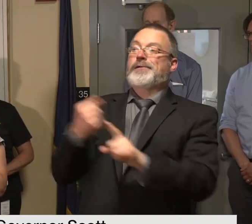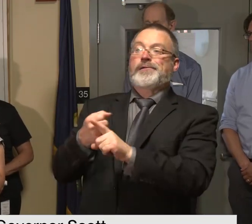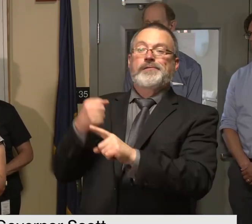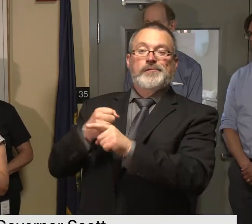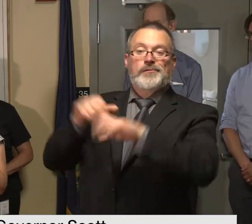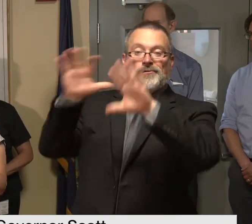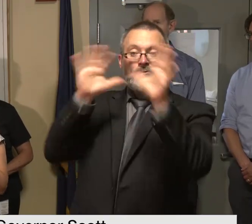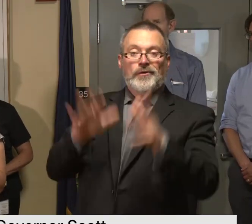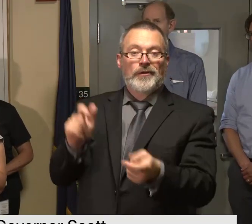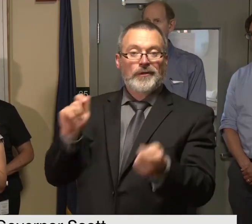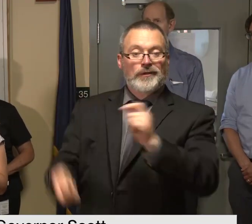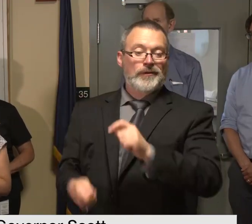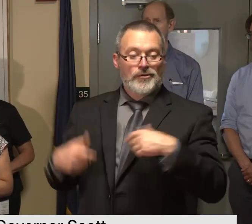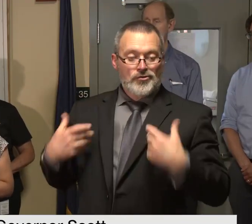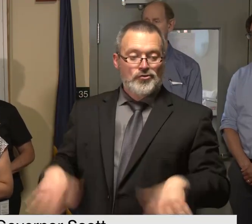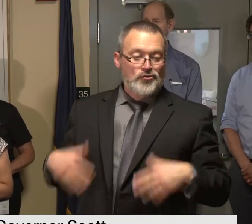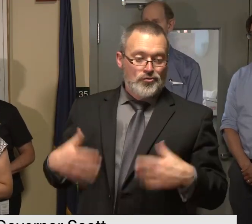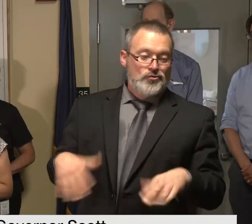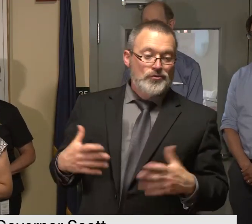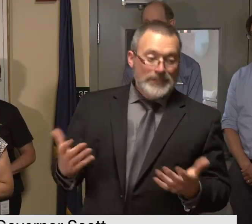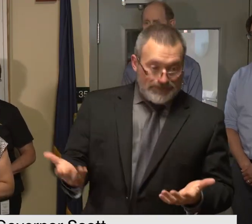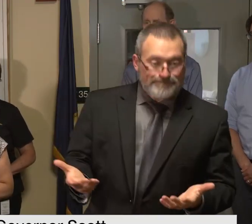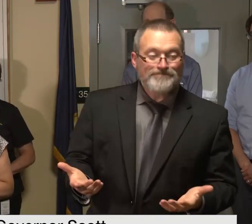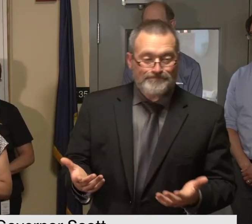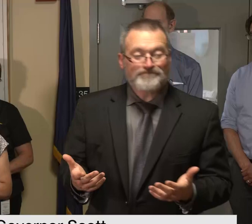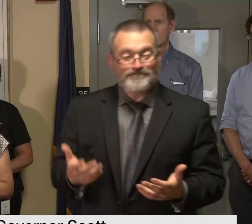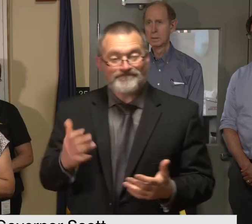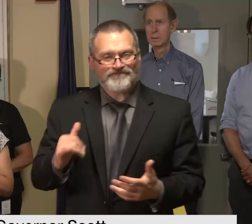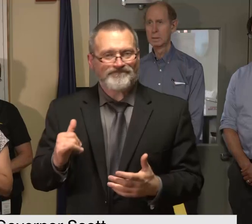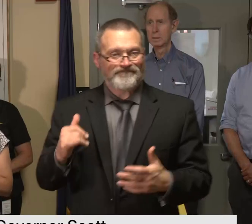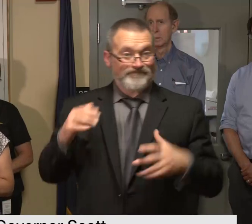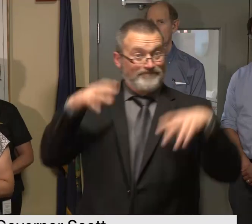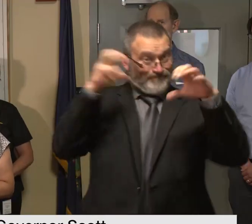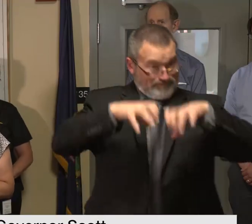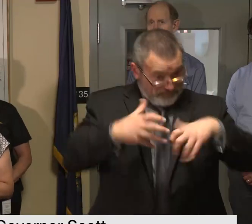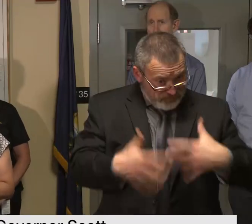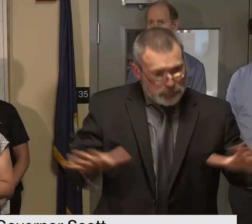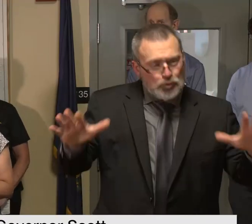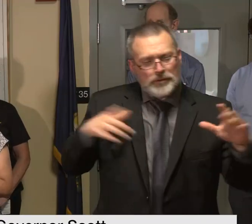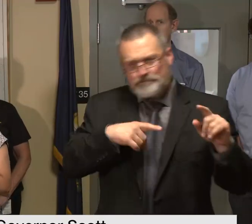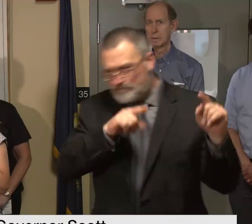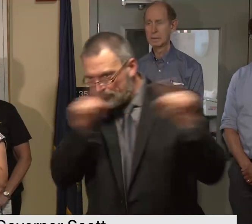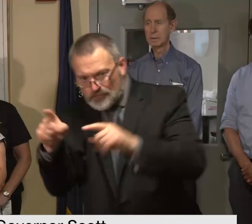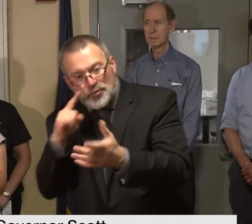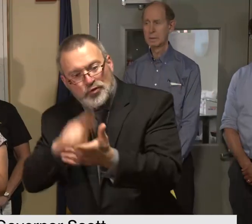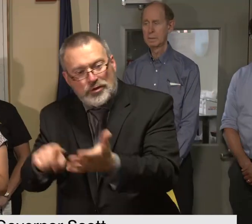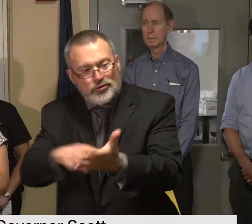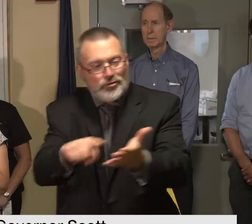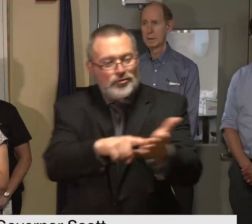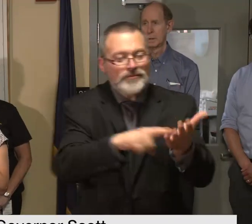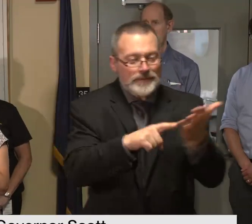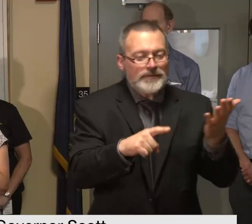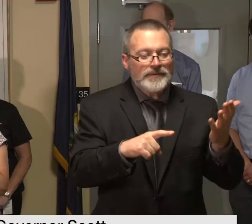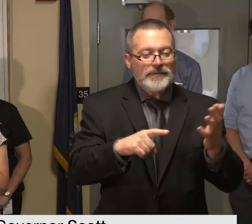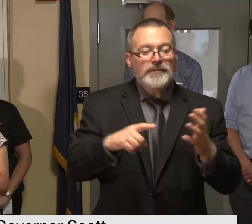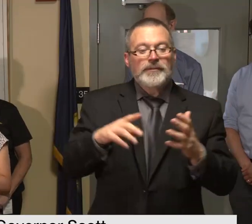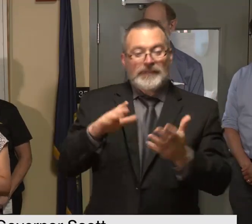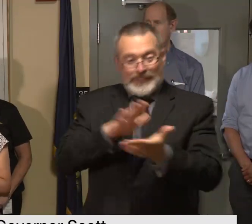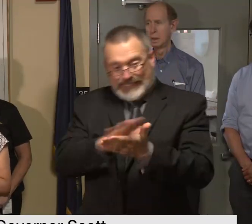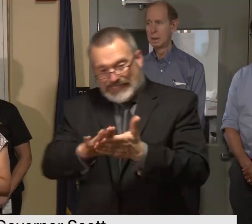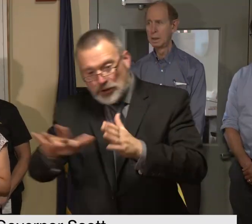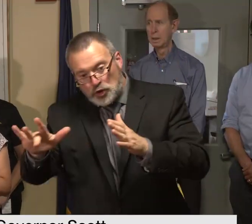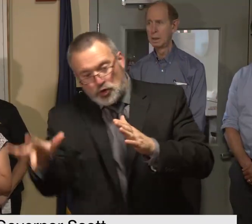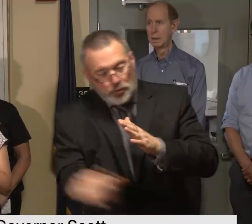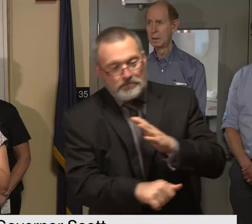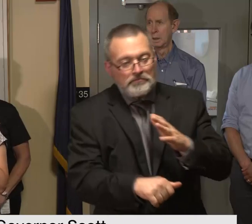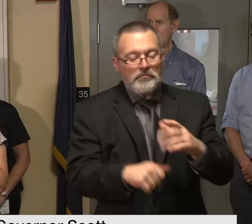following the storm there will be a surge of work to address impacts that occurred but also putting in place a framework that ensures as a matter